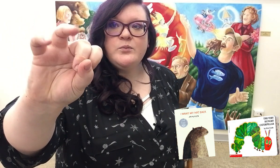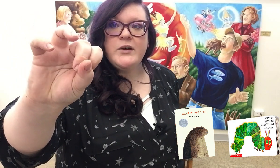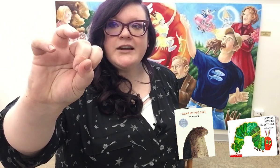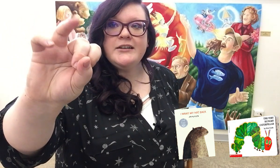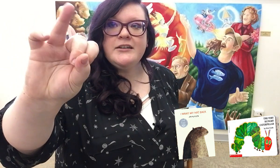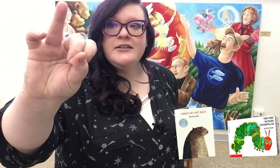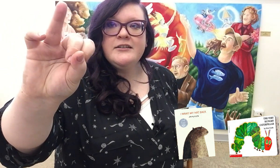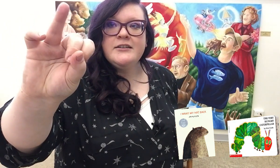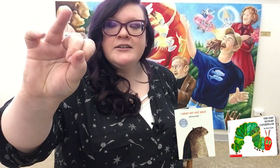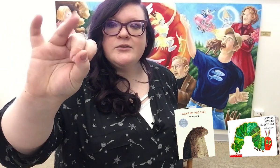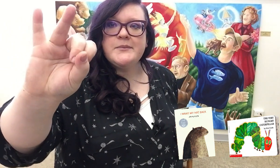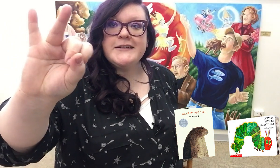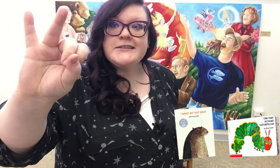one, two.